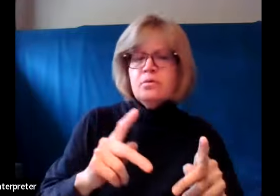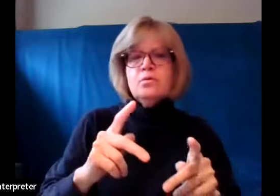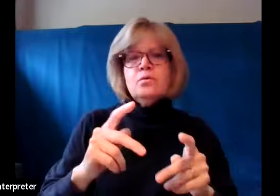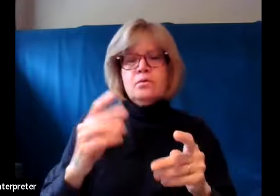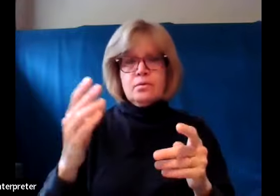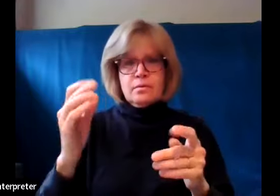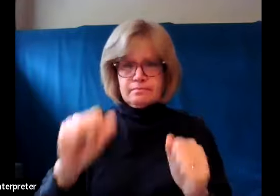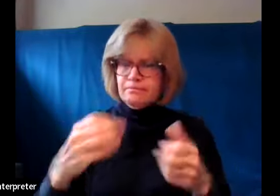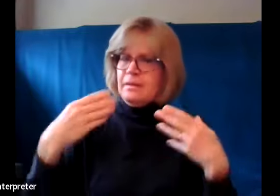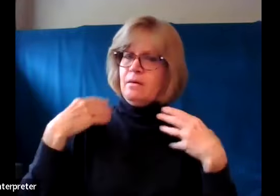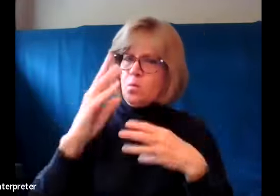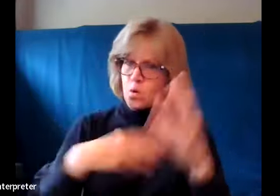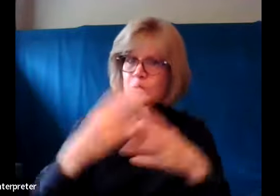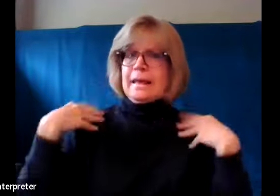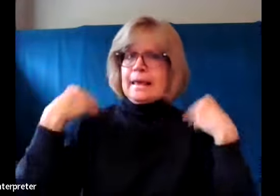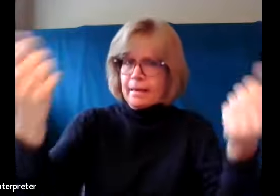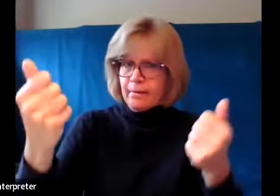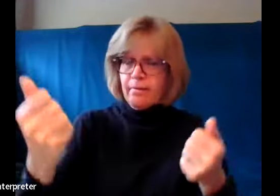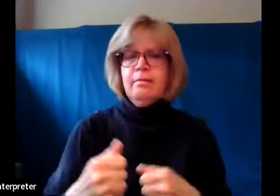and bring about pieces of God's kingdom.